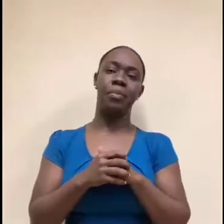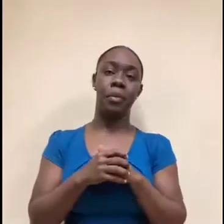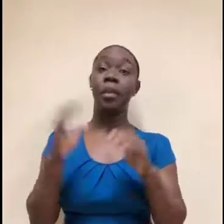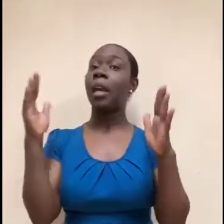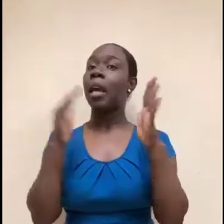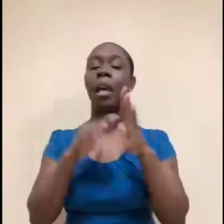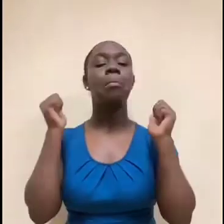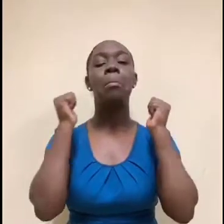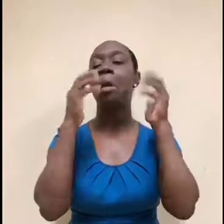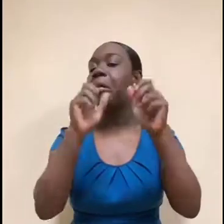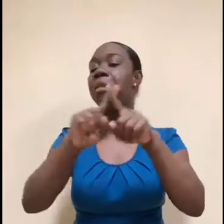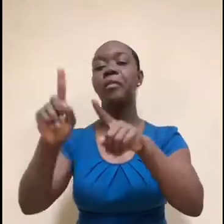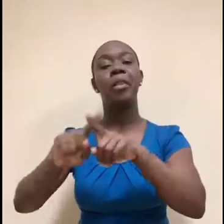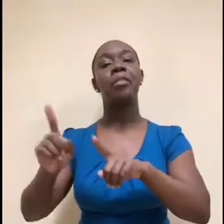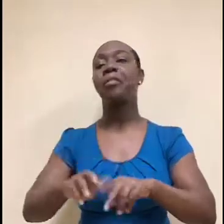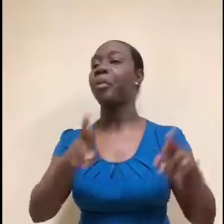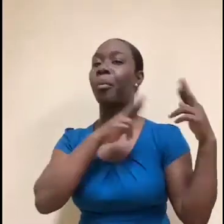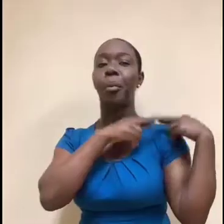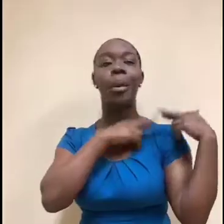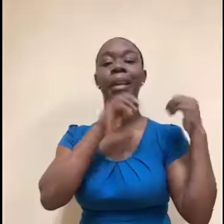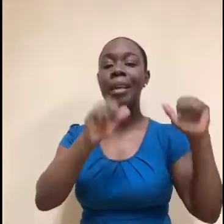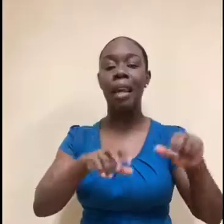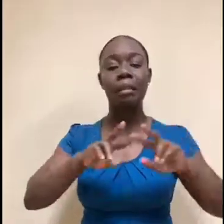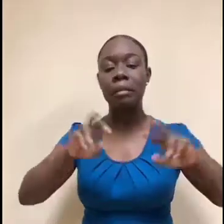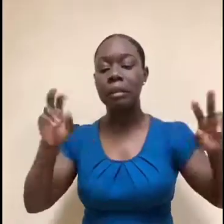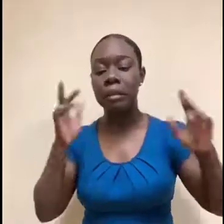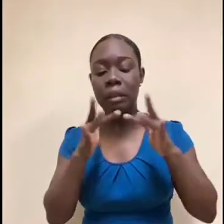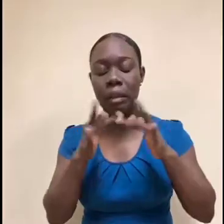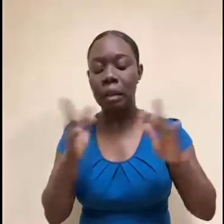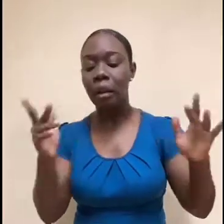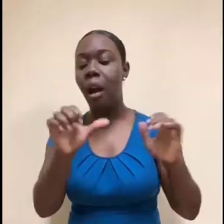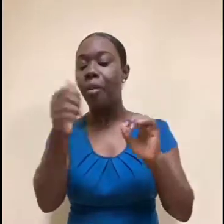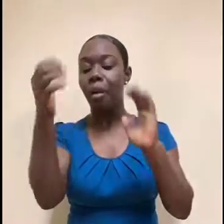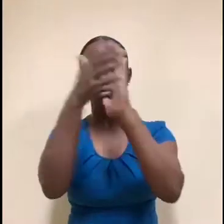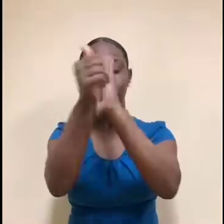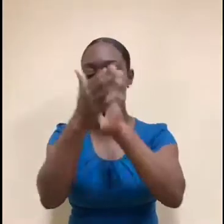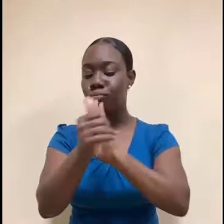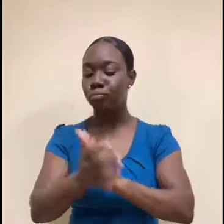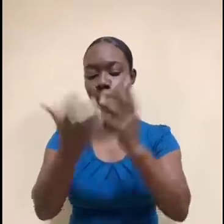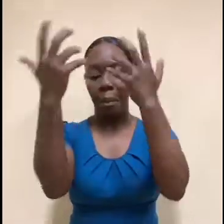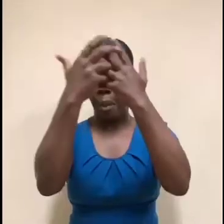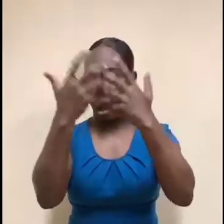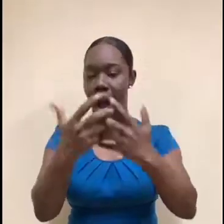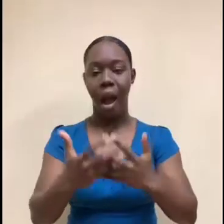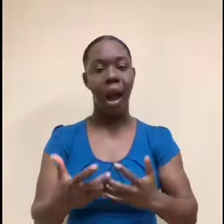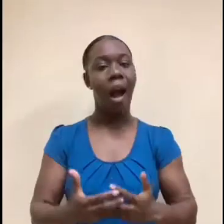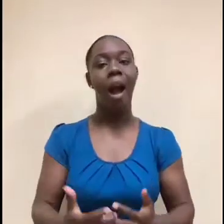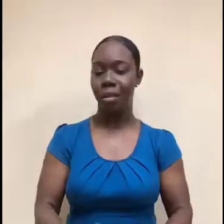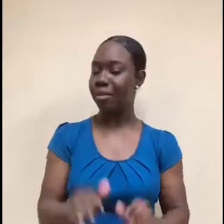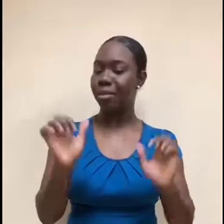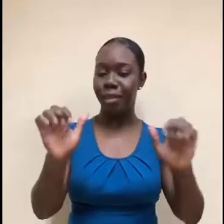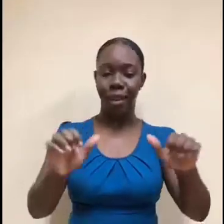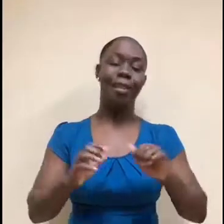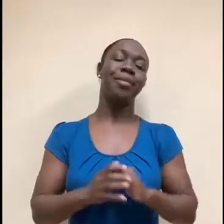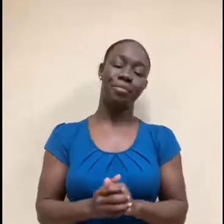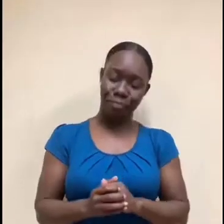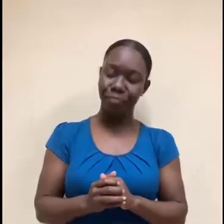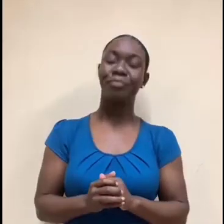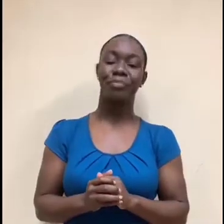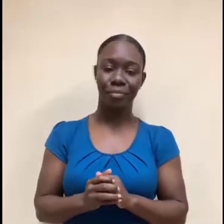well. So same thing with all these companies mentioned and any other ones I've mentioned in previous weeks of the job search, a lot of companies have a lot of jobs open. You